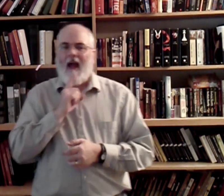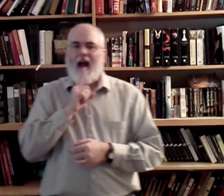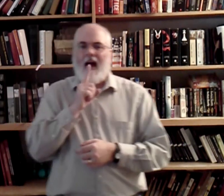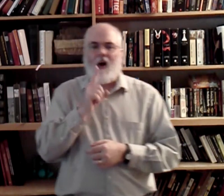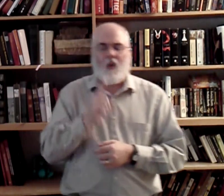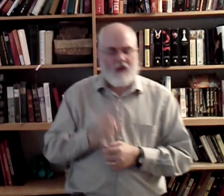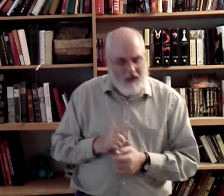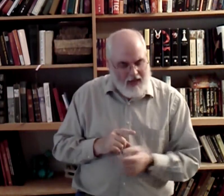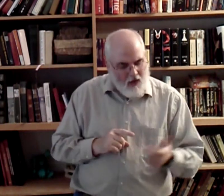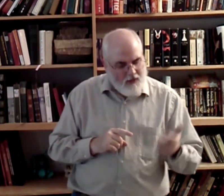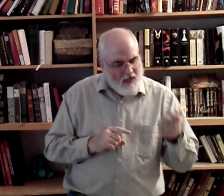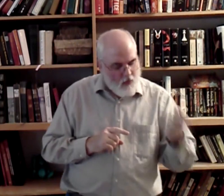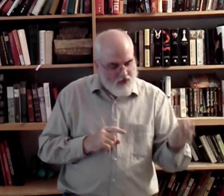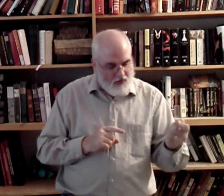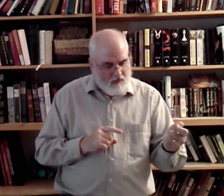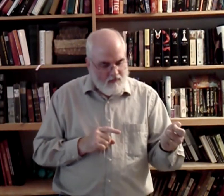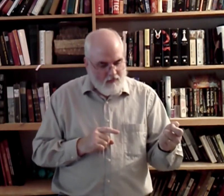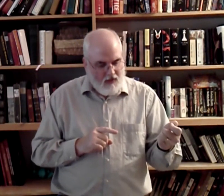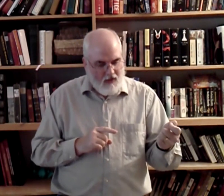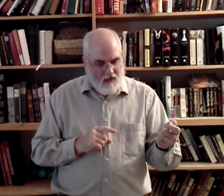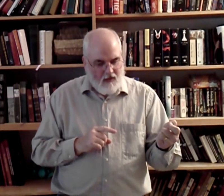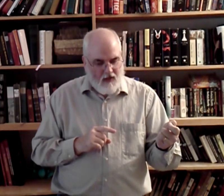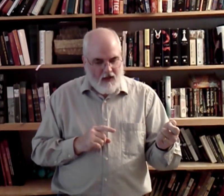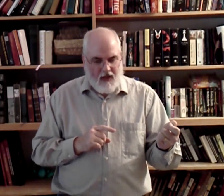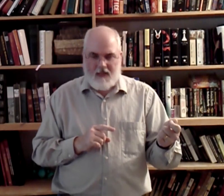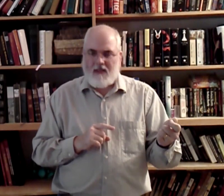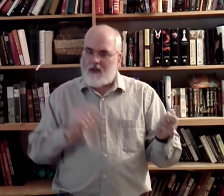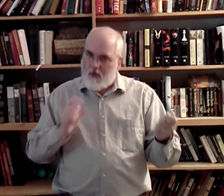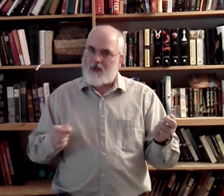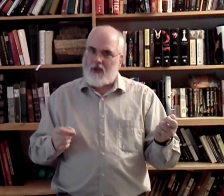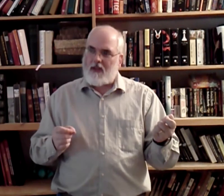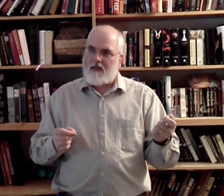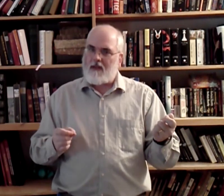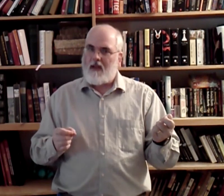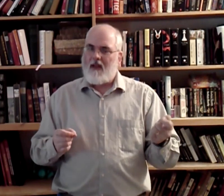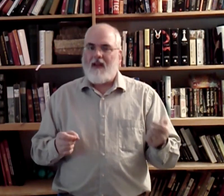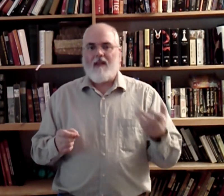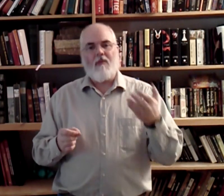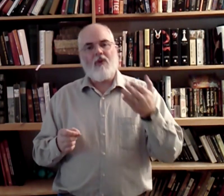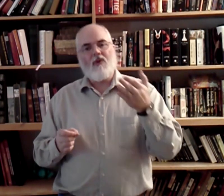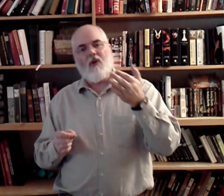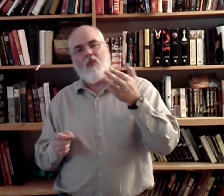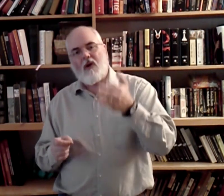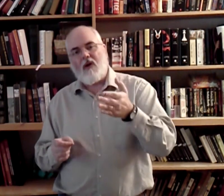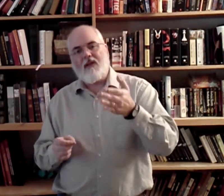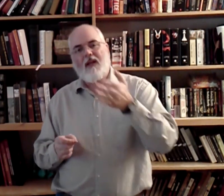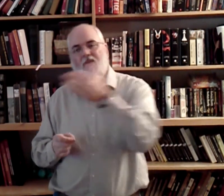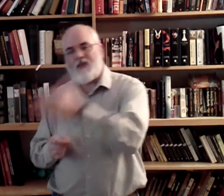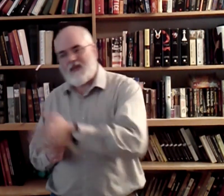How. Now how is a question. And this isn't a question. This is. I'm using a word to emphasize